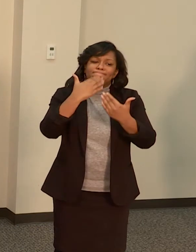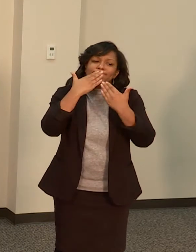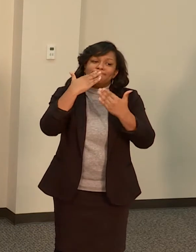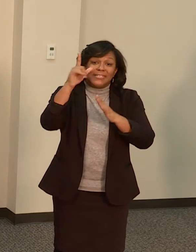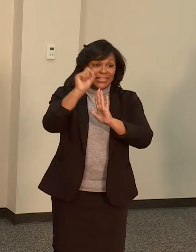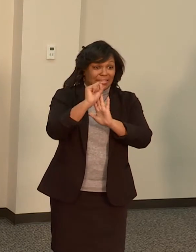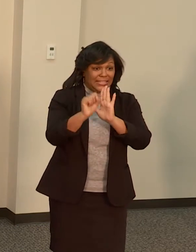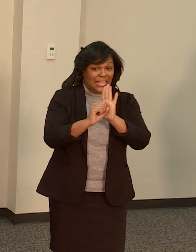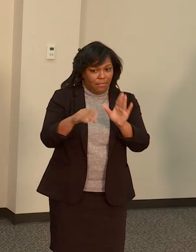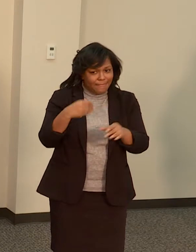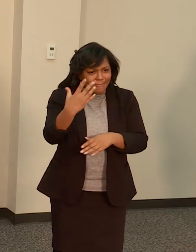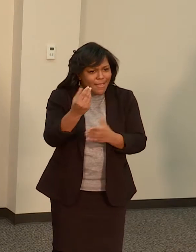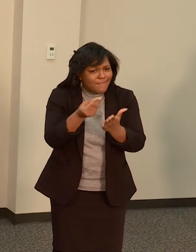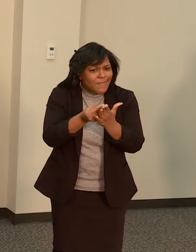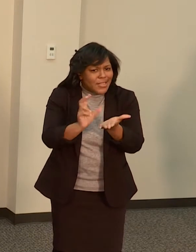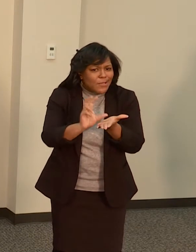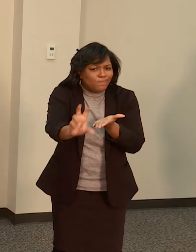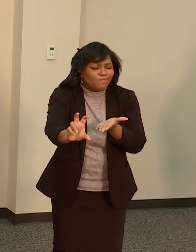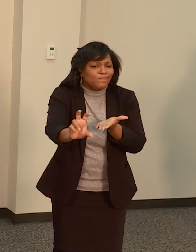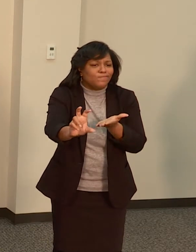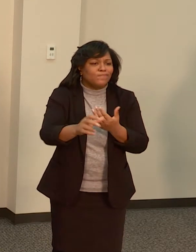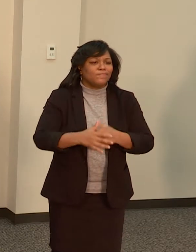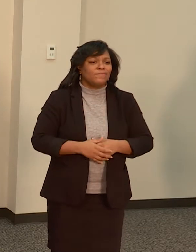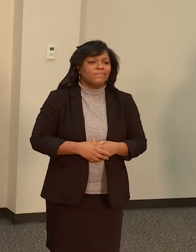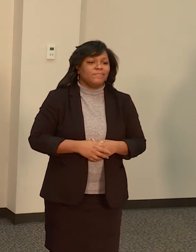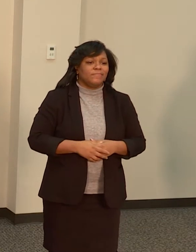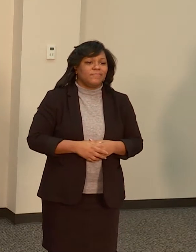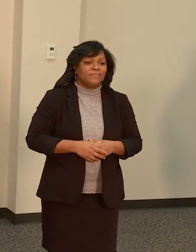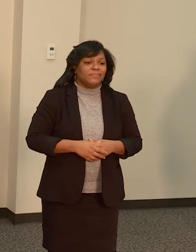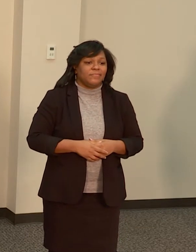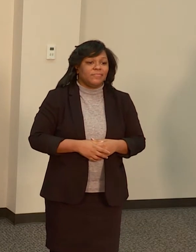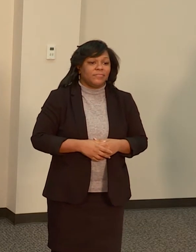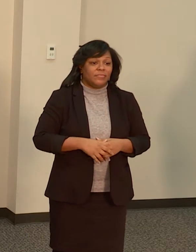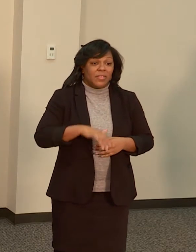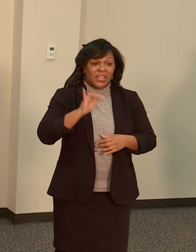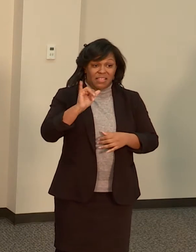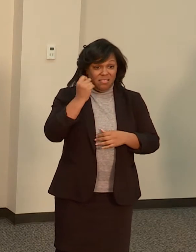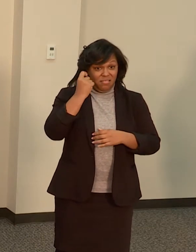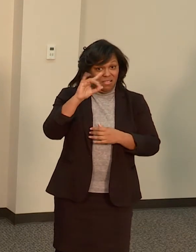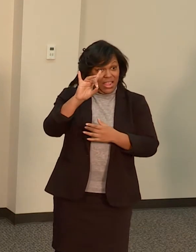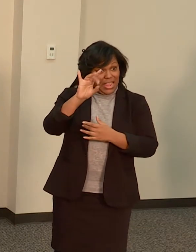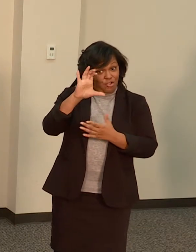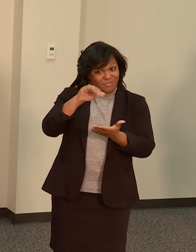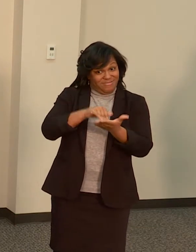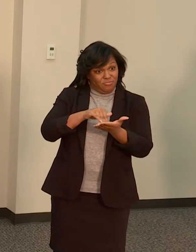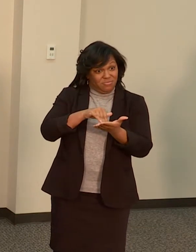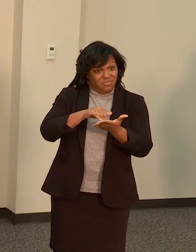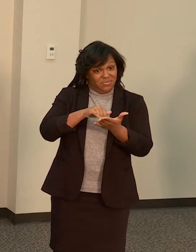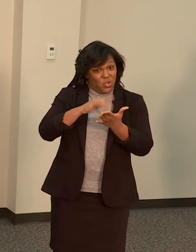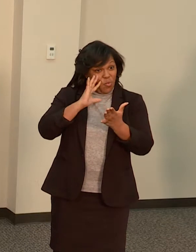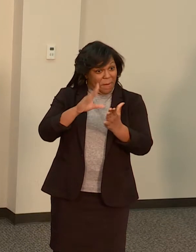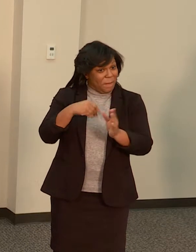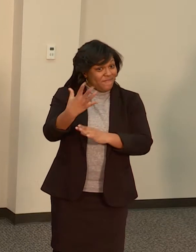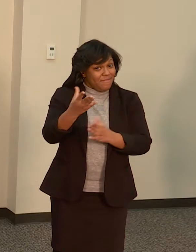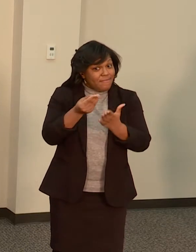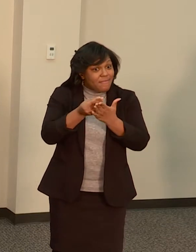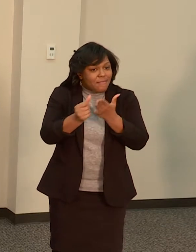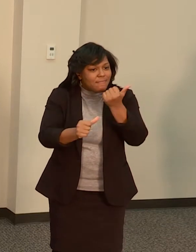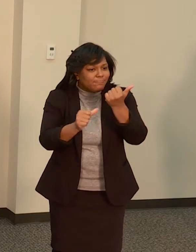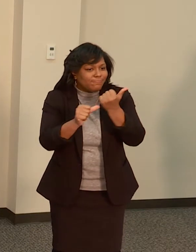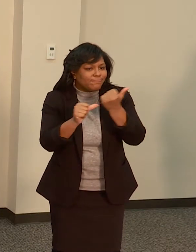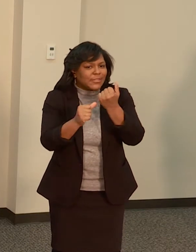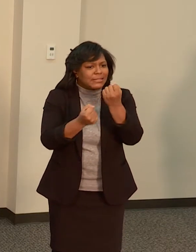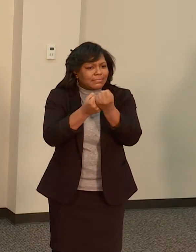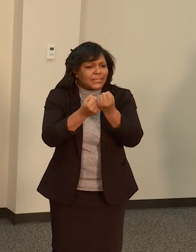project, which resulted in an additional $800,000. This will provide financial assistance and support services to